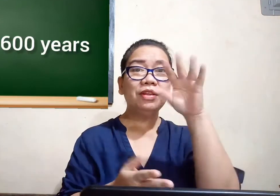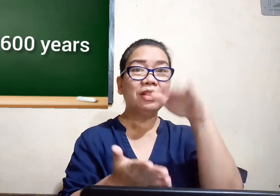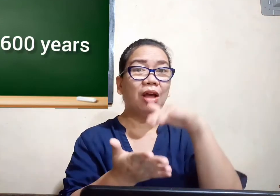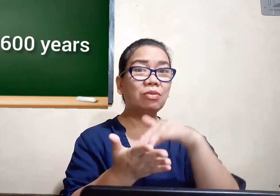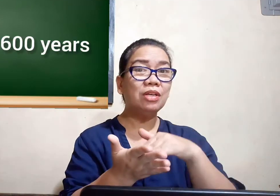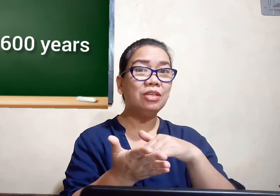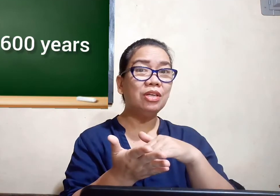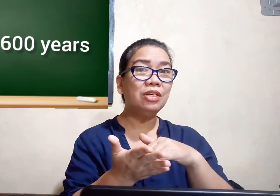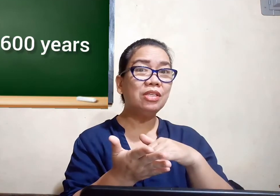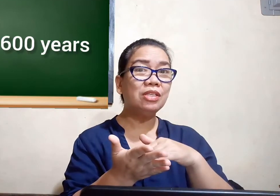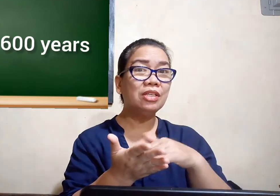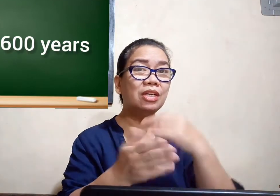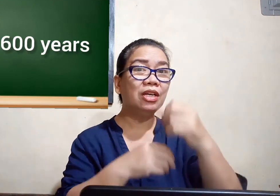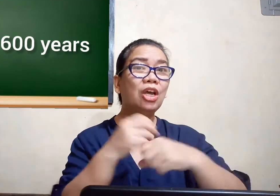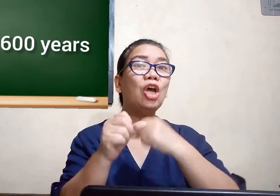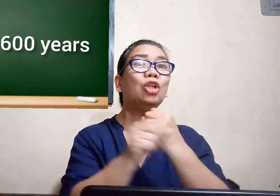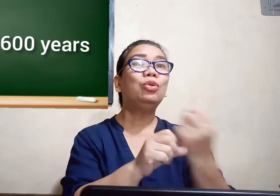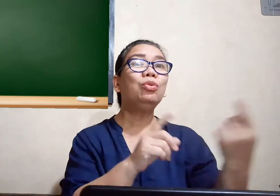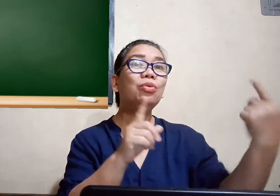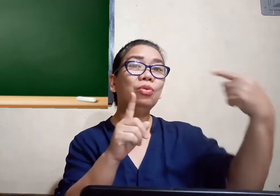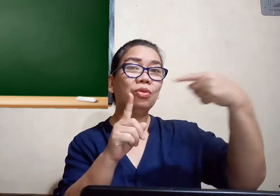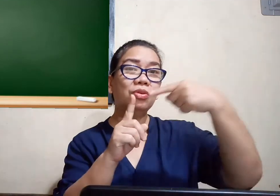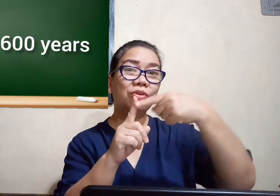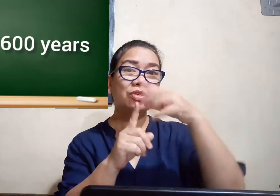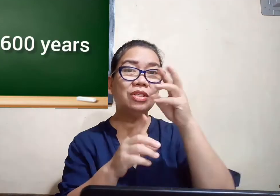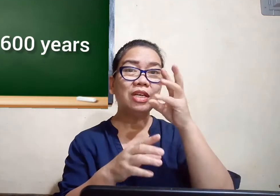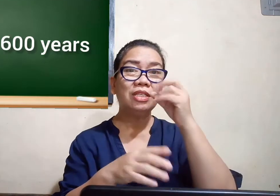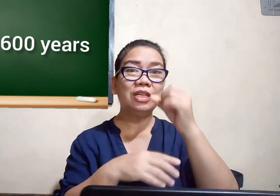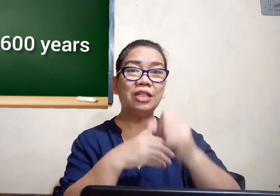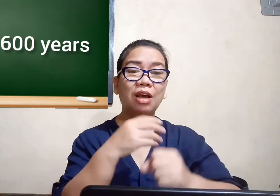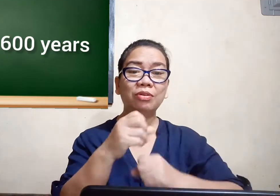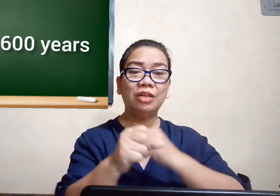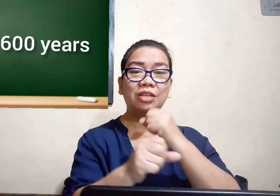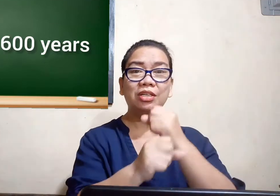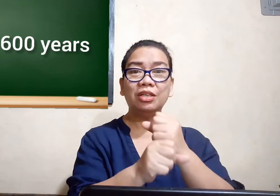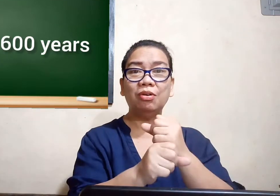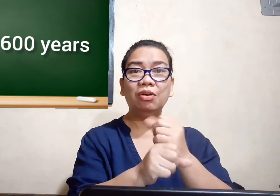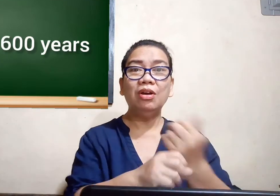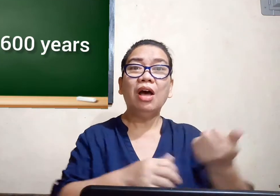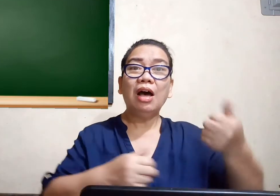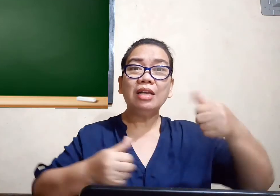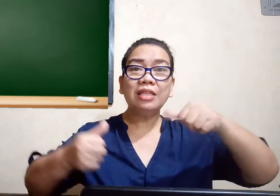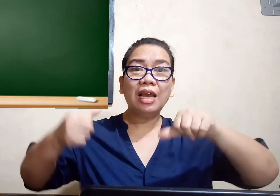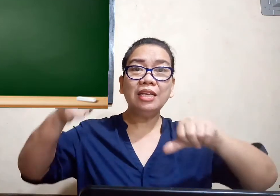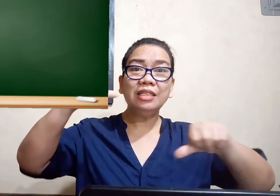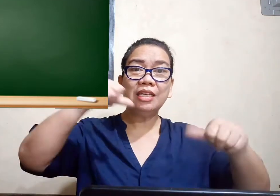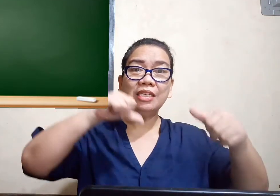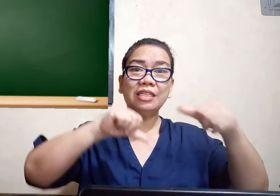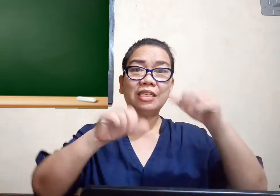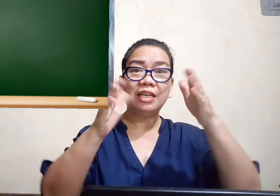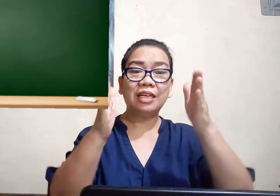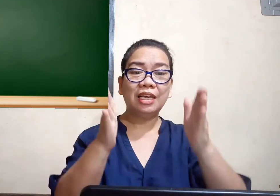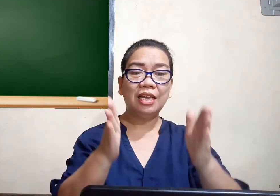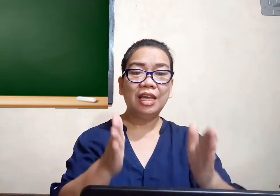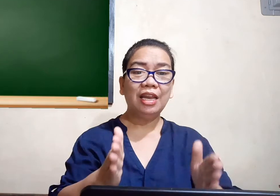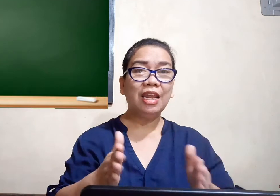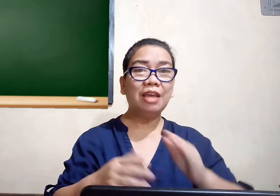,000 years to 16,000 years ago a scientist named